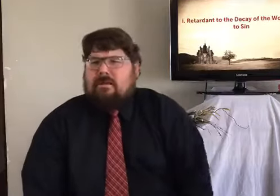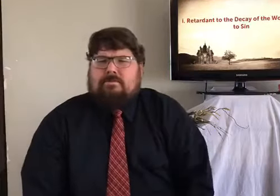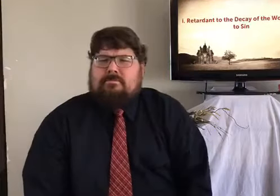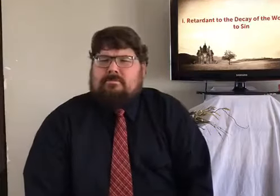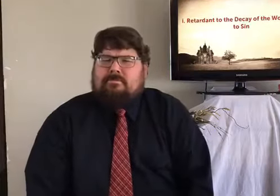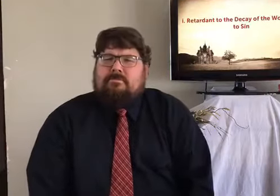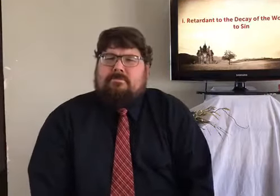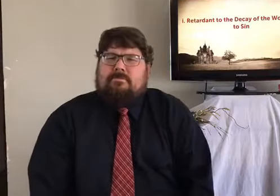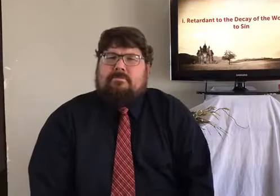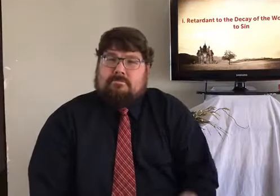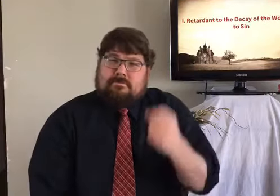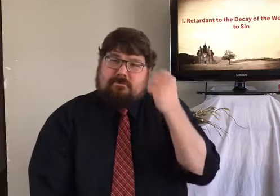So you,